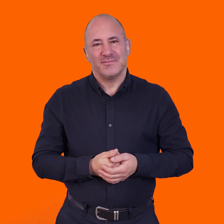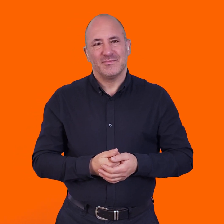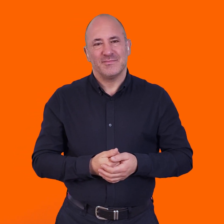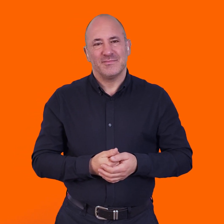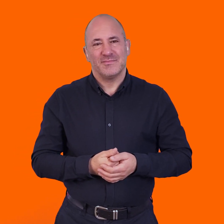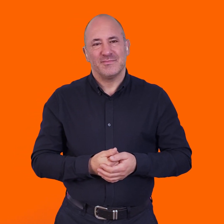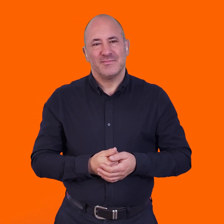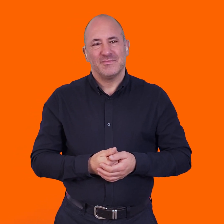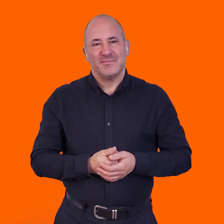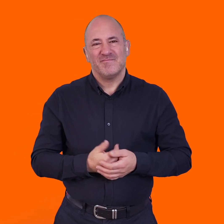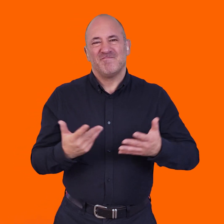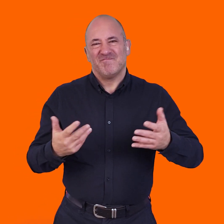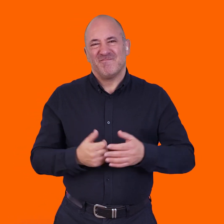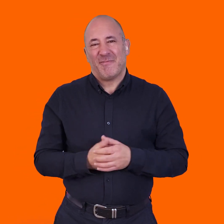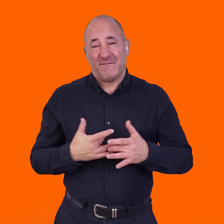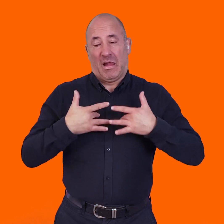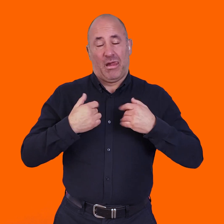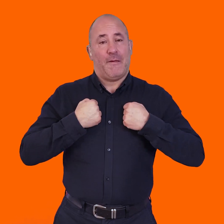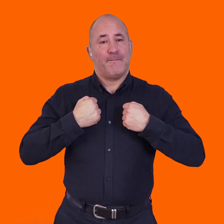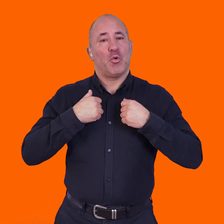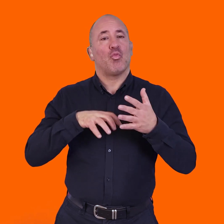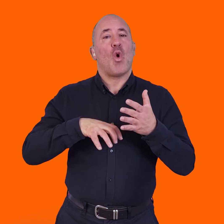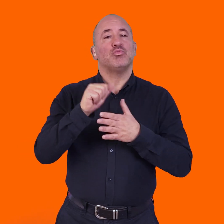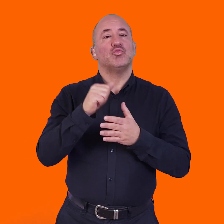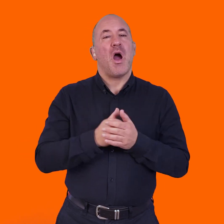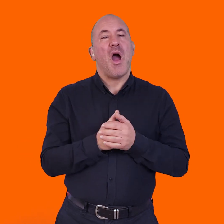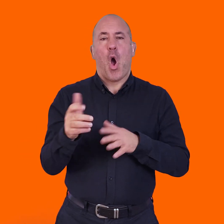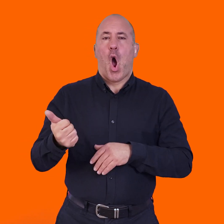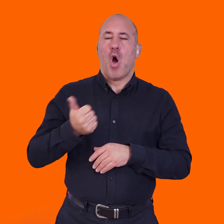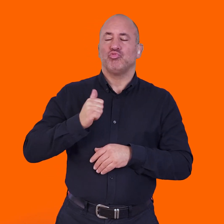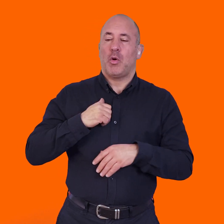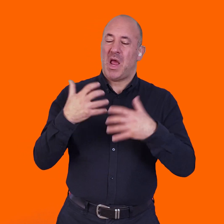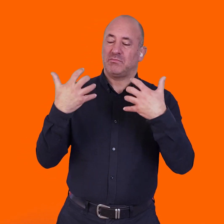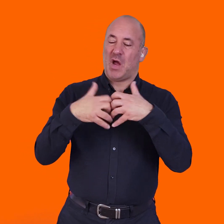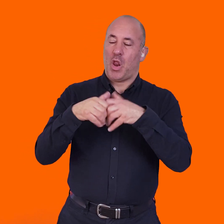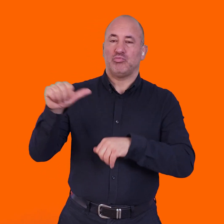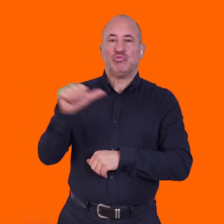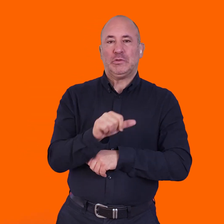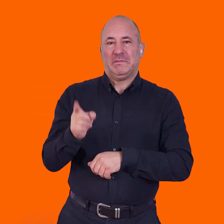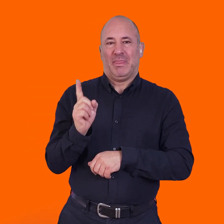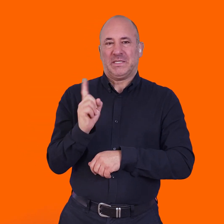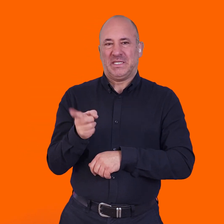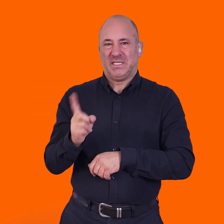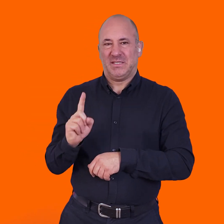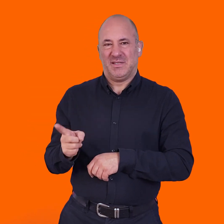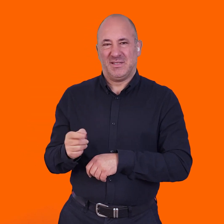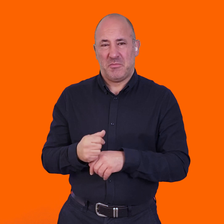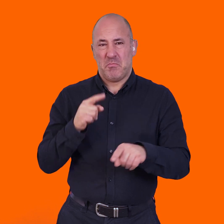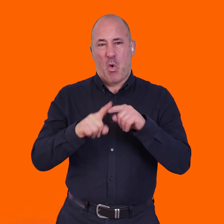experience those worlds in. So I think in our culture, there's an assumption about what technology is.